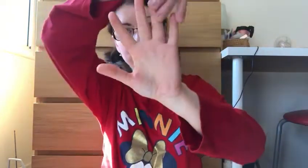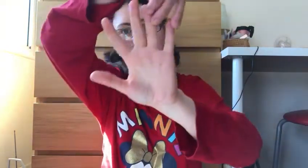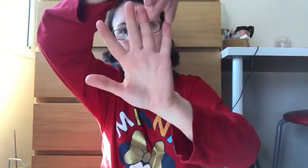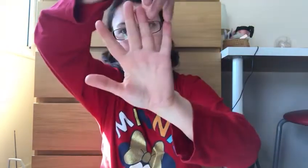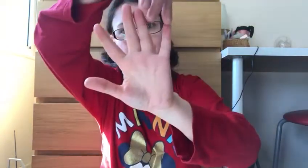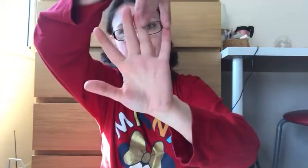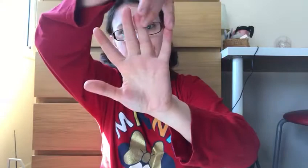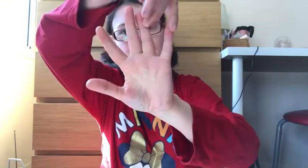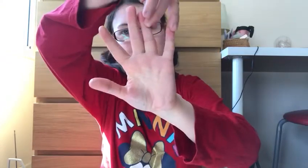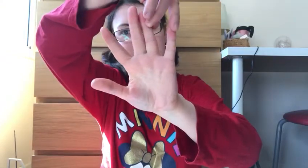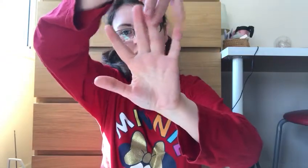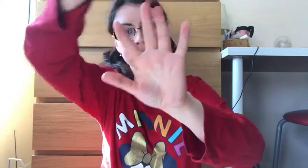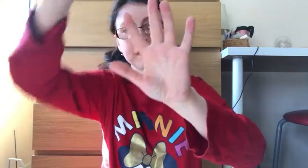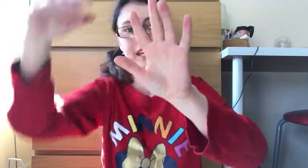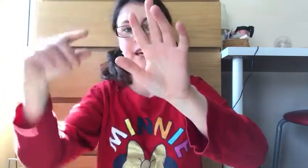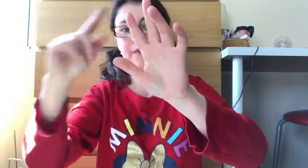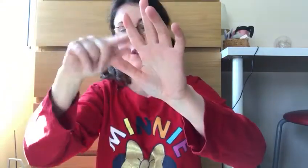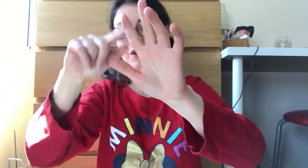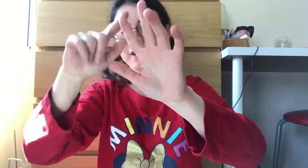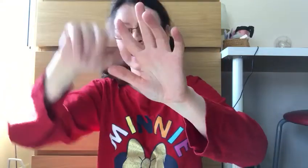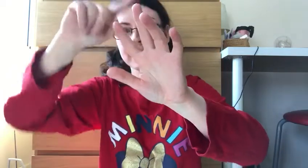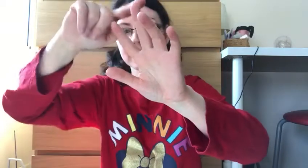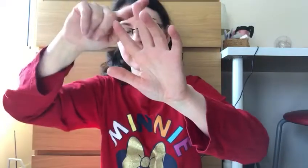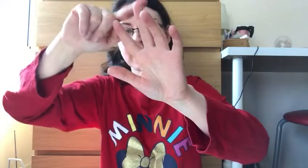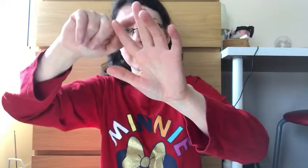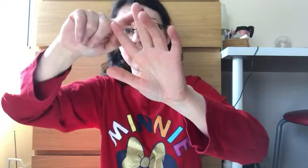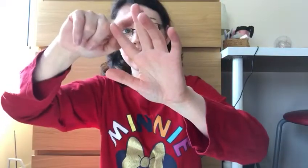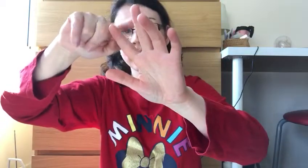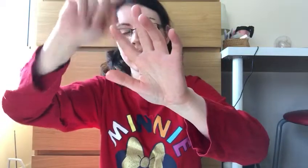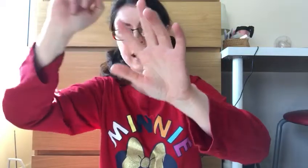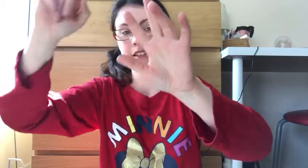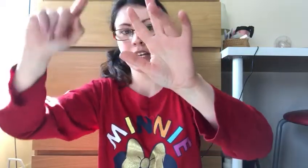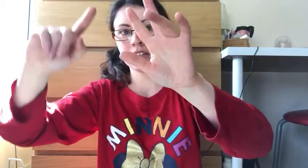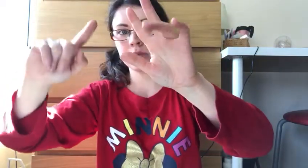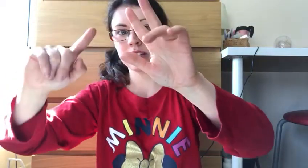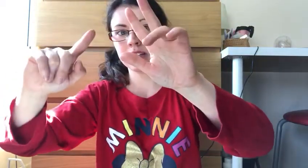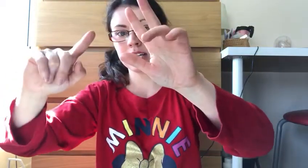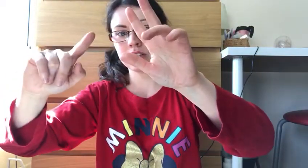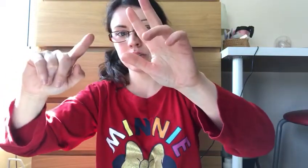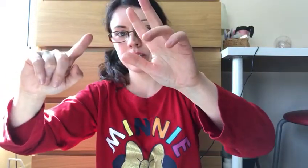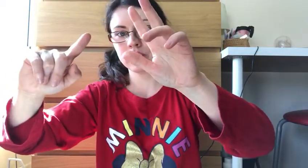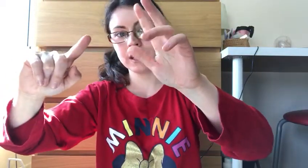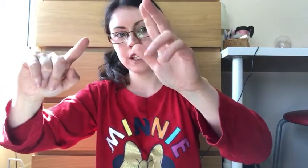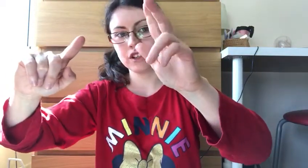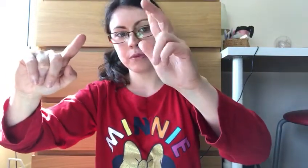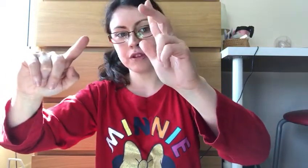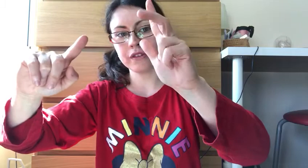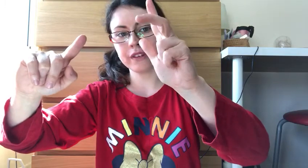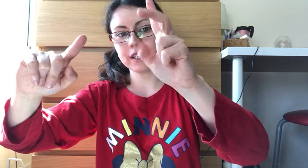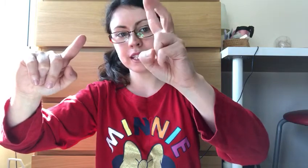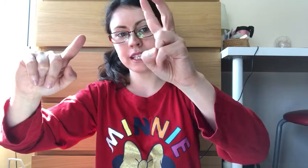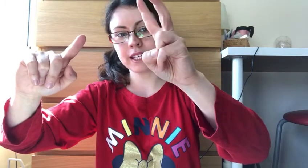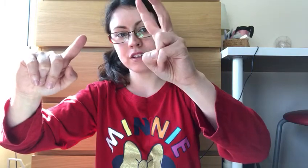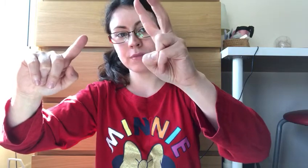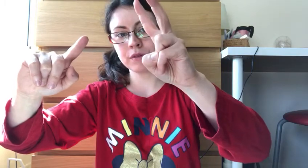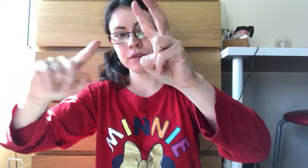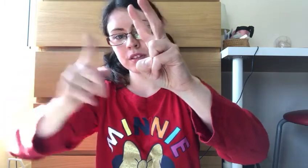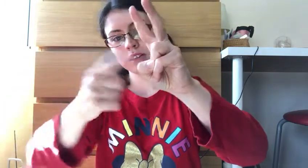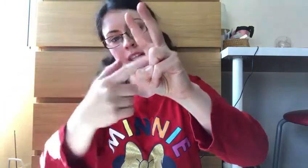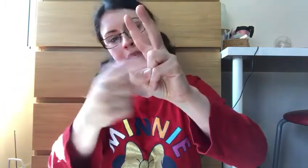don't use your two fingers over here. Use your index finger and the other one next to it. So you put your fingers like that, you put the